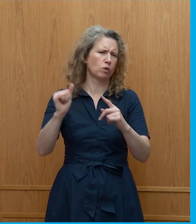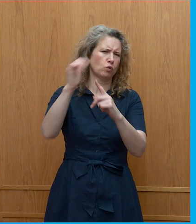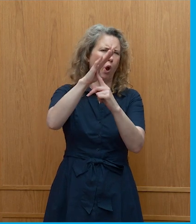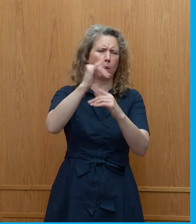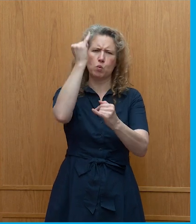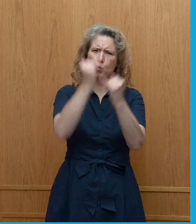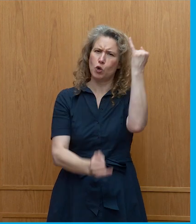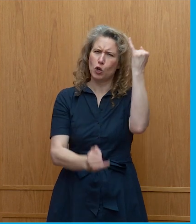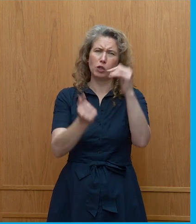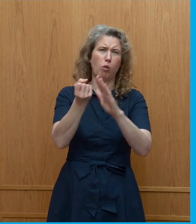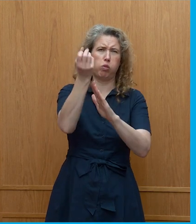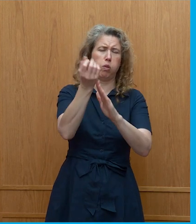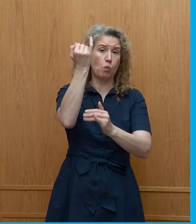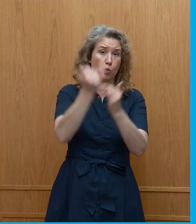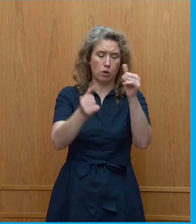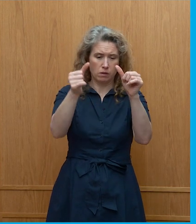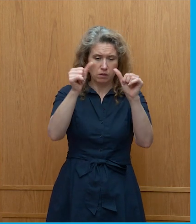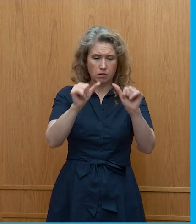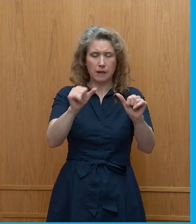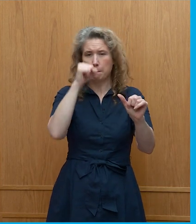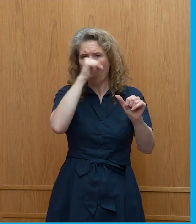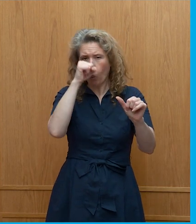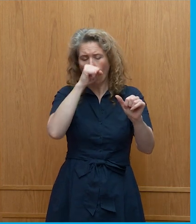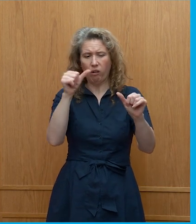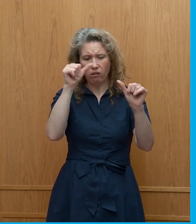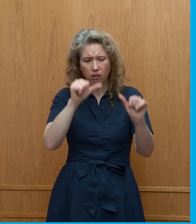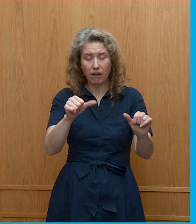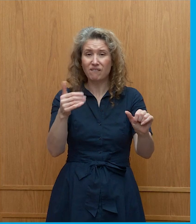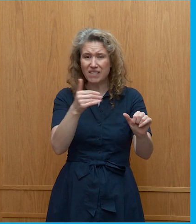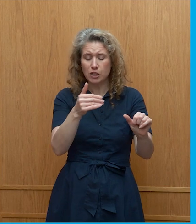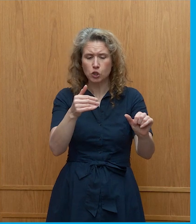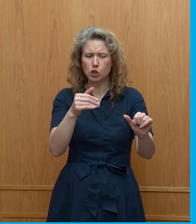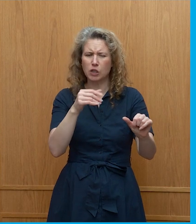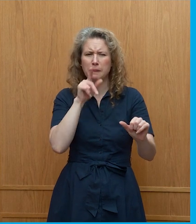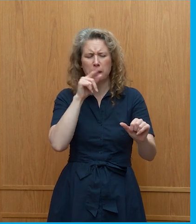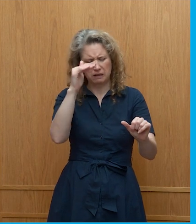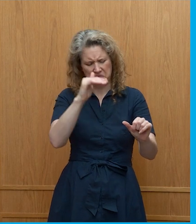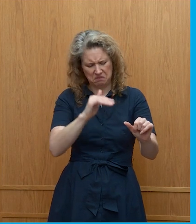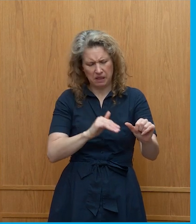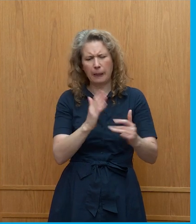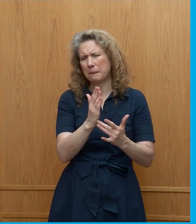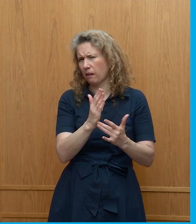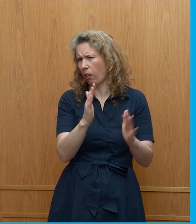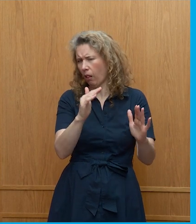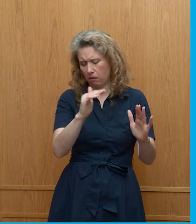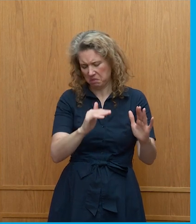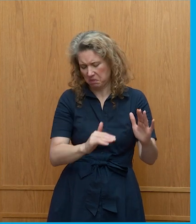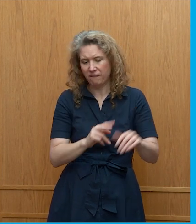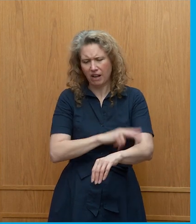beef is right on top right with carbon emission and then you've got like pork and fish and poultry are somewhere in the middle and then you've